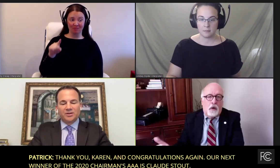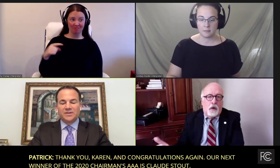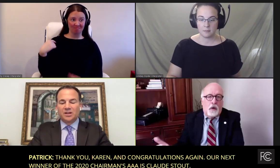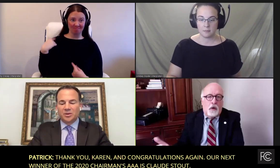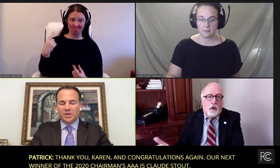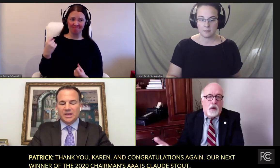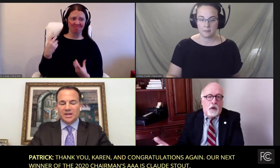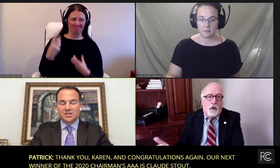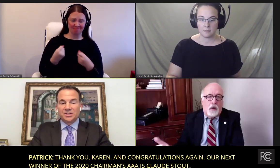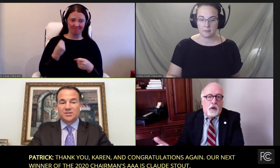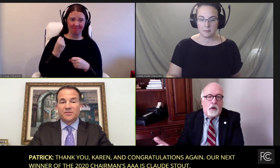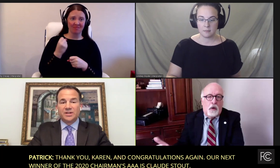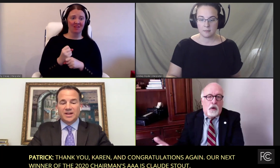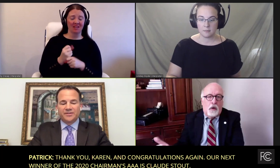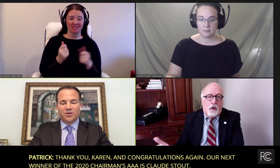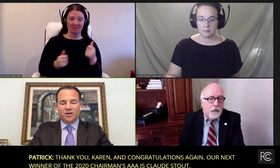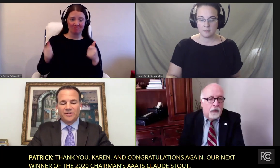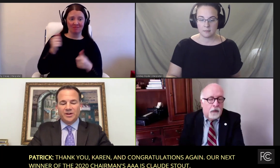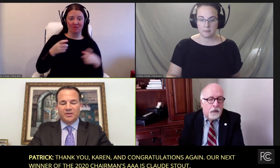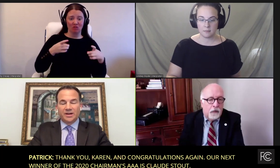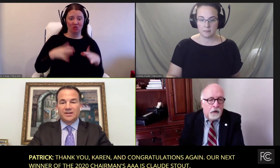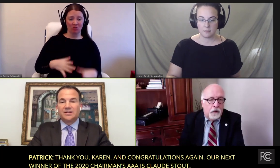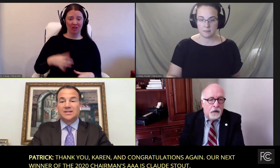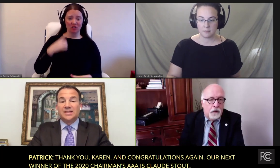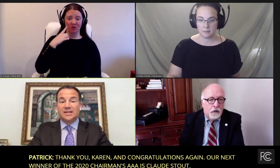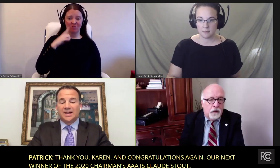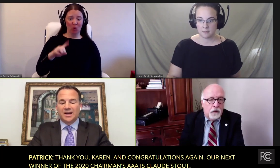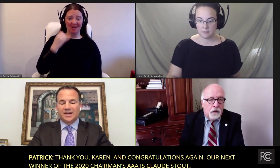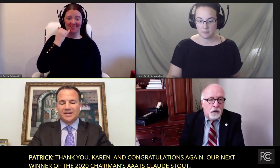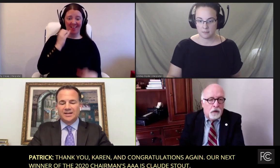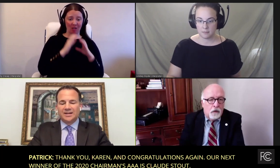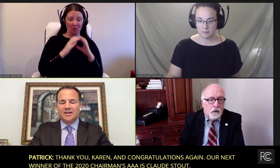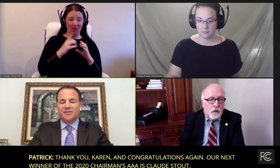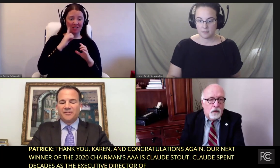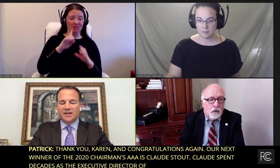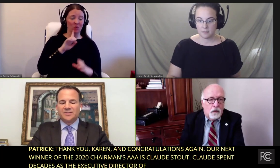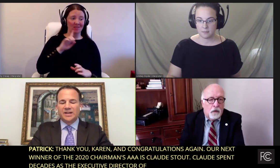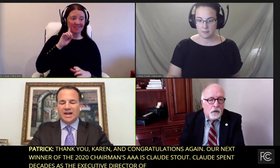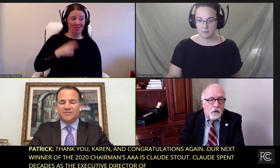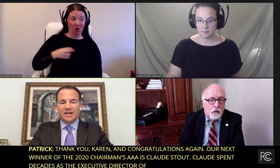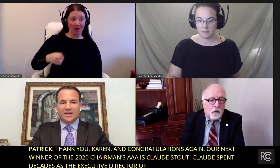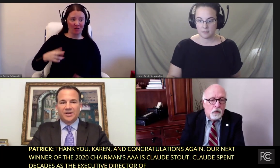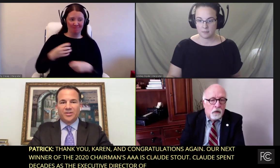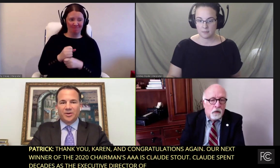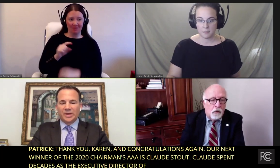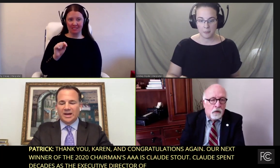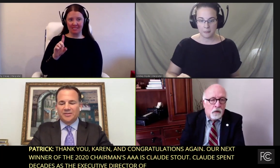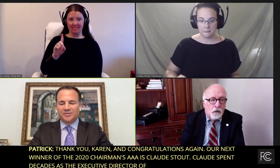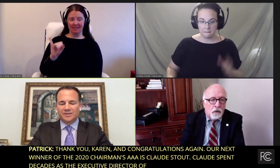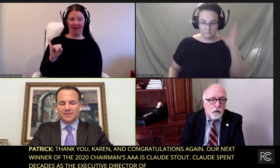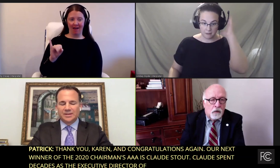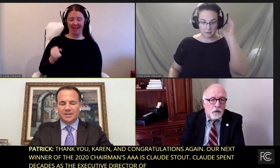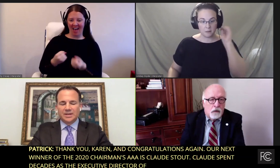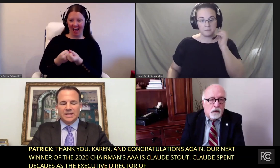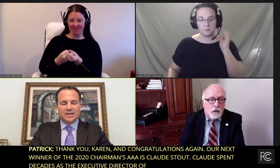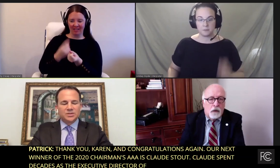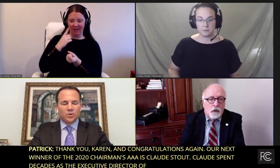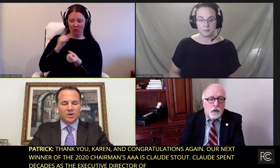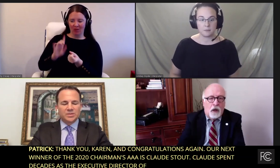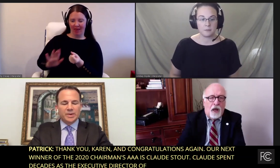Director of Telecommunications for the Deaf and Hard of Hearing, TDI, effectively advocating on their behalf.